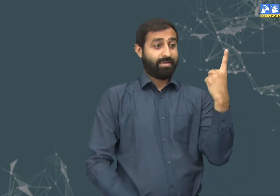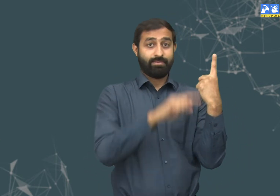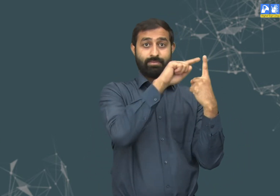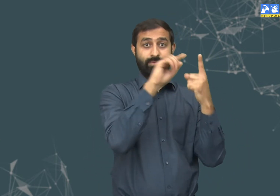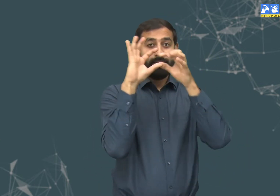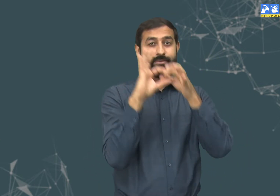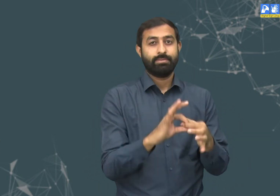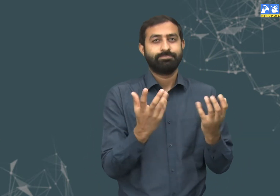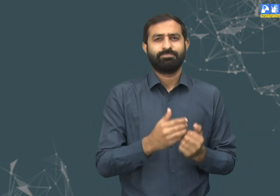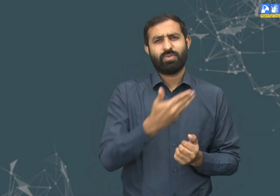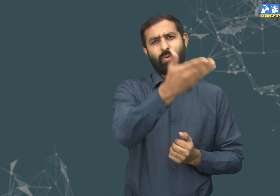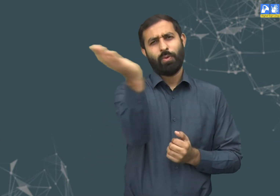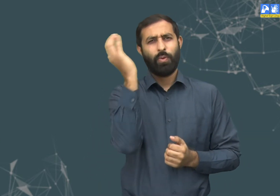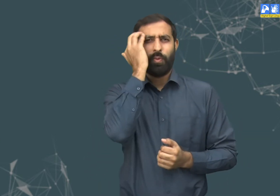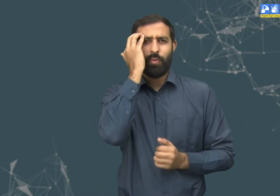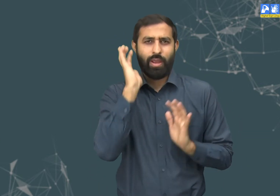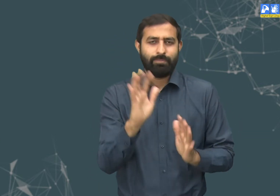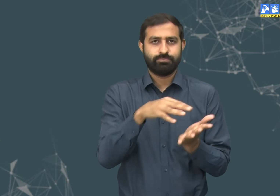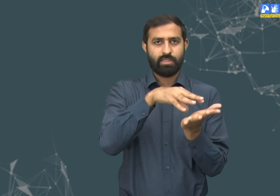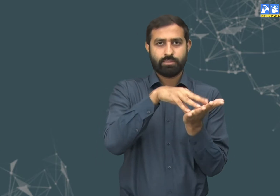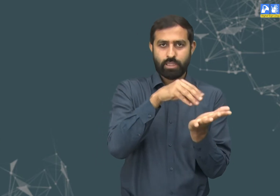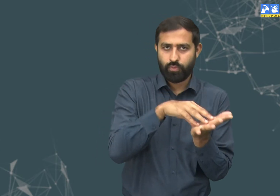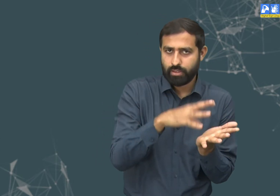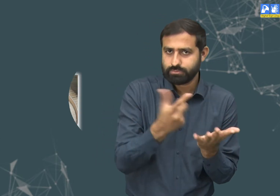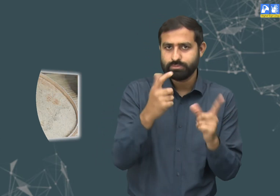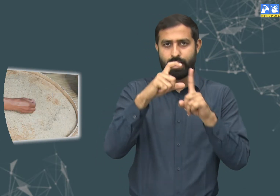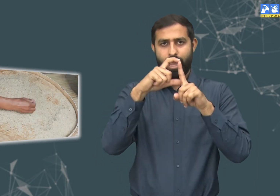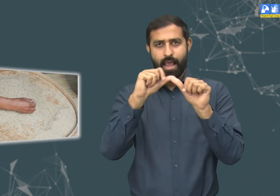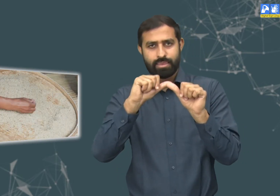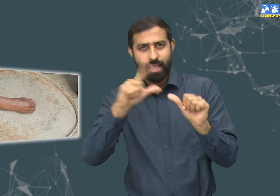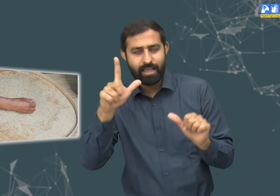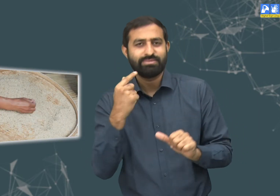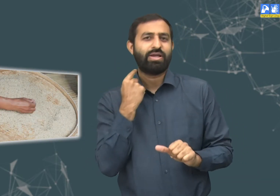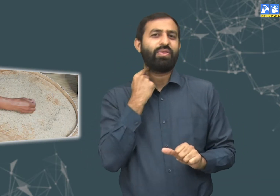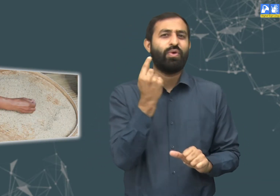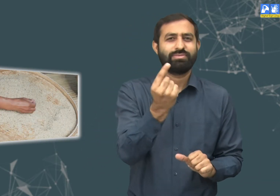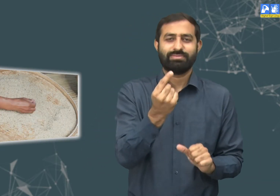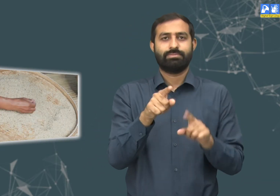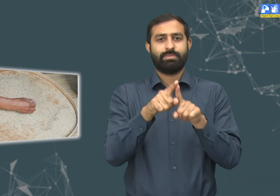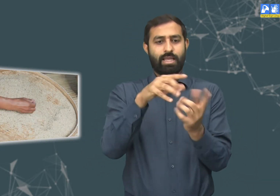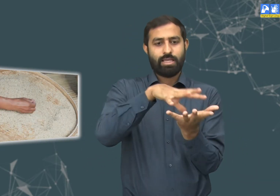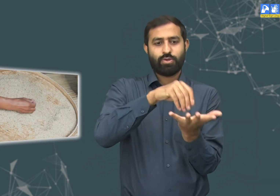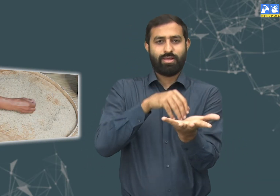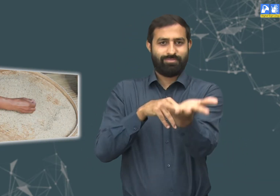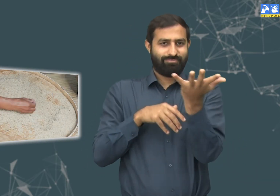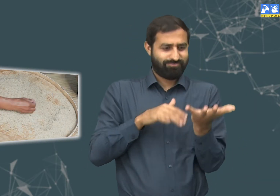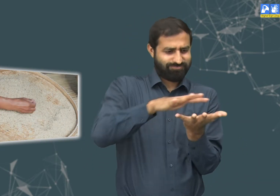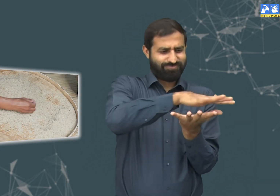First, you may have seen this separation method in day to day activities. Hand picking is a method of manually